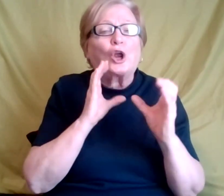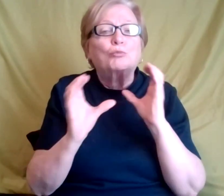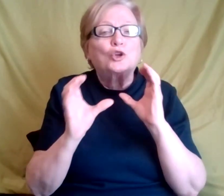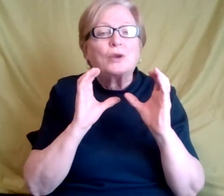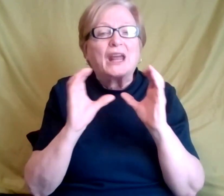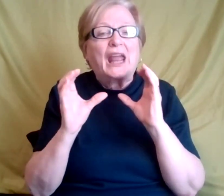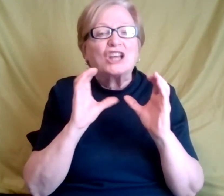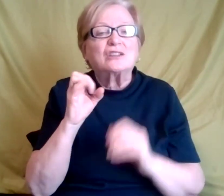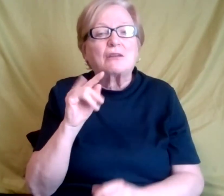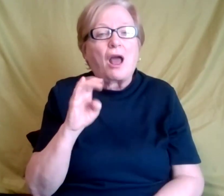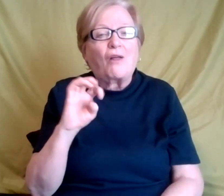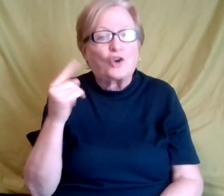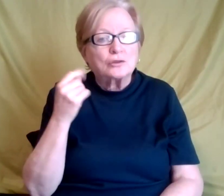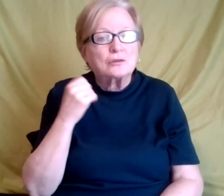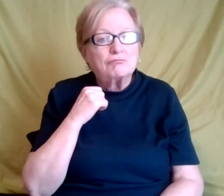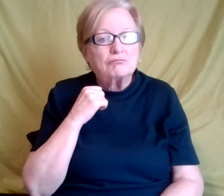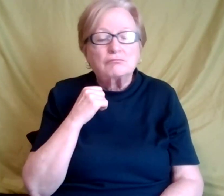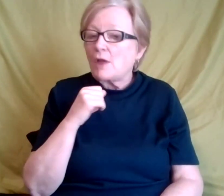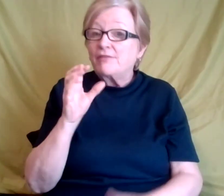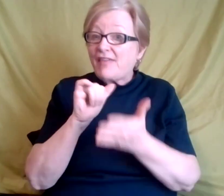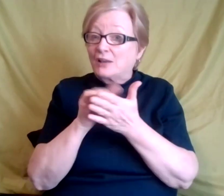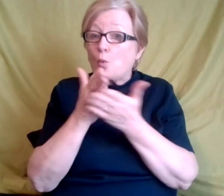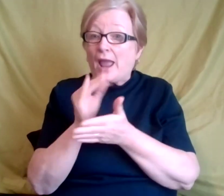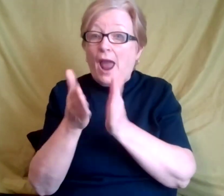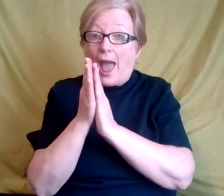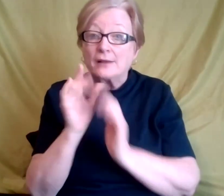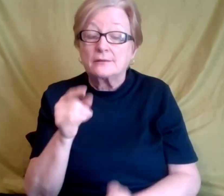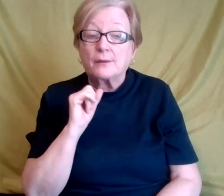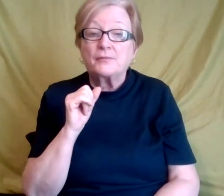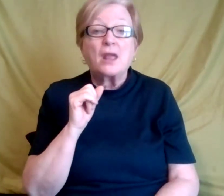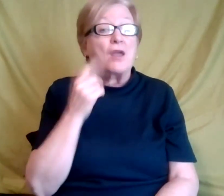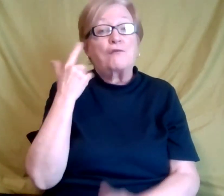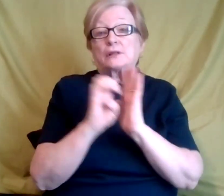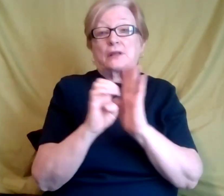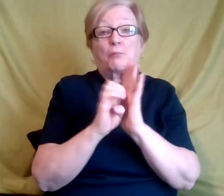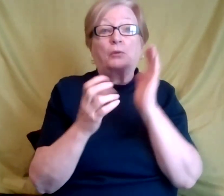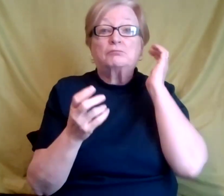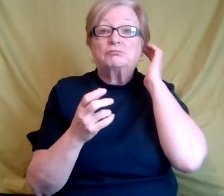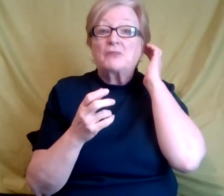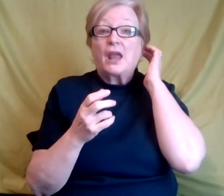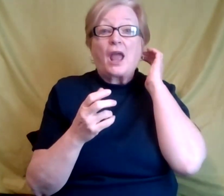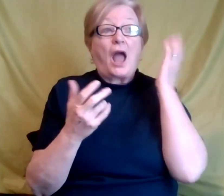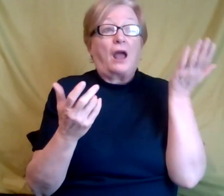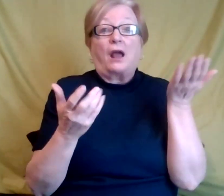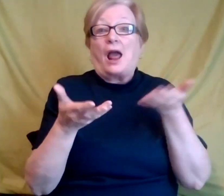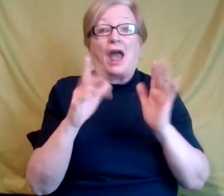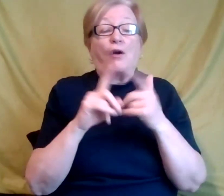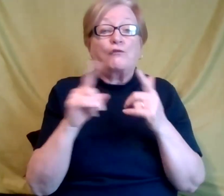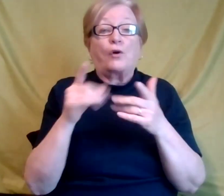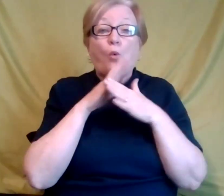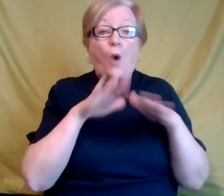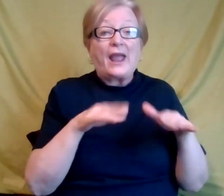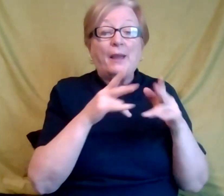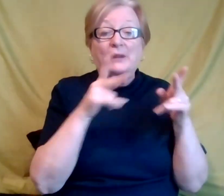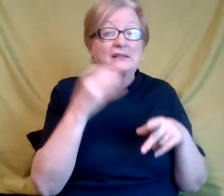is. It's okay to ask, um, you know, for example, allow, also allow for quiet spaces if